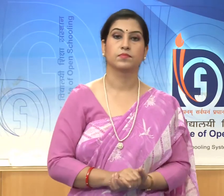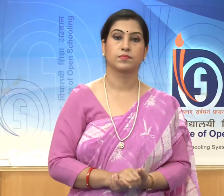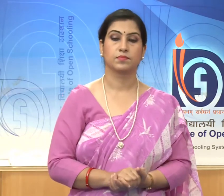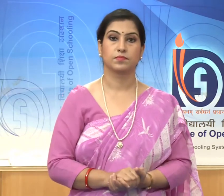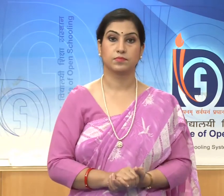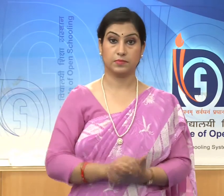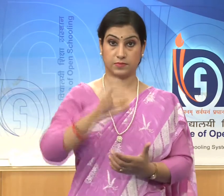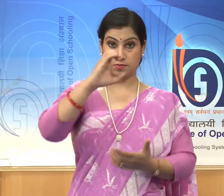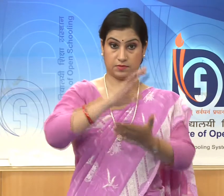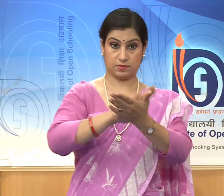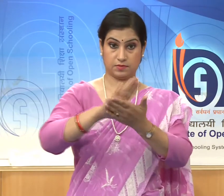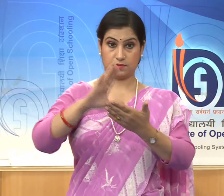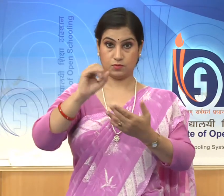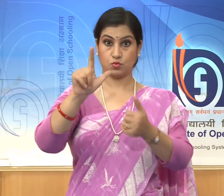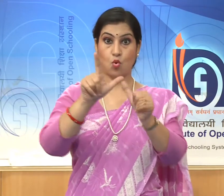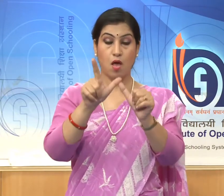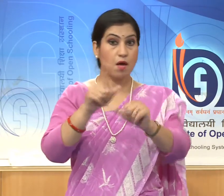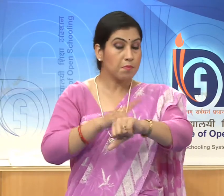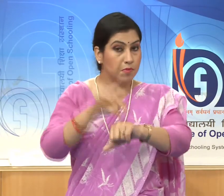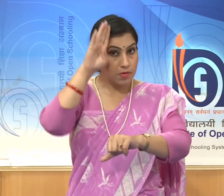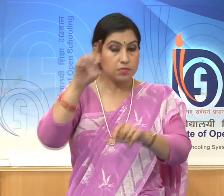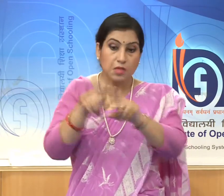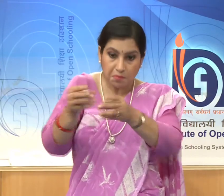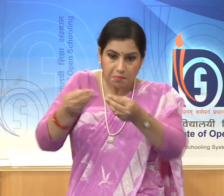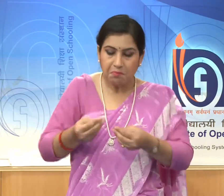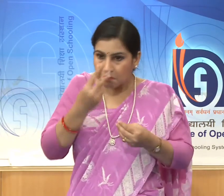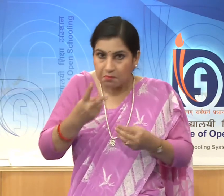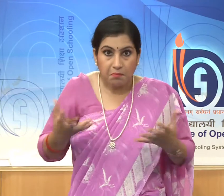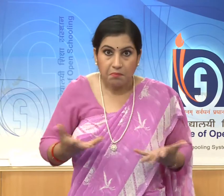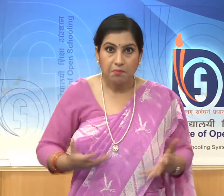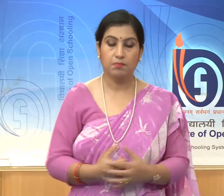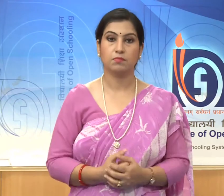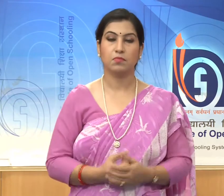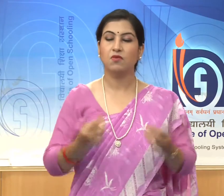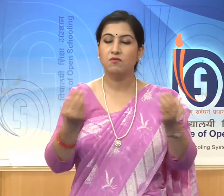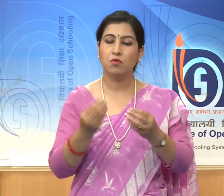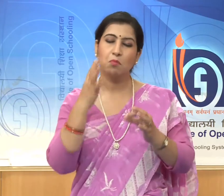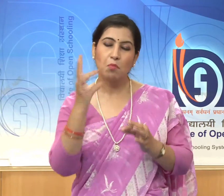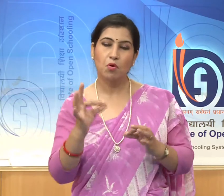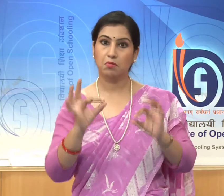Chola period has also given us some of the most important